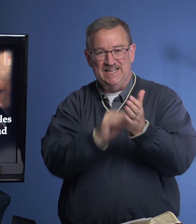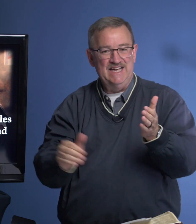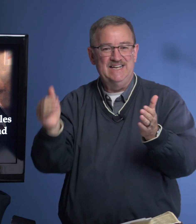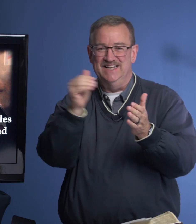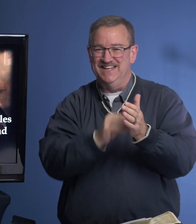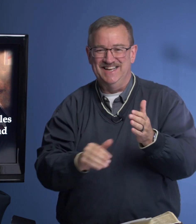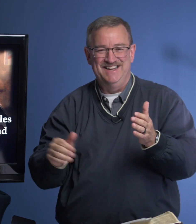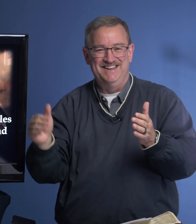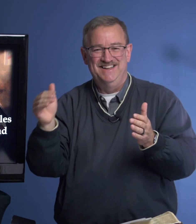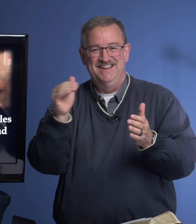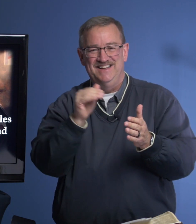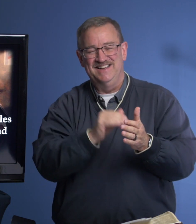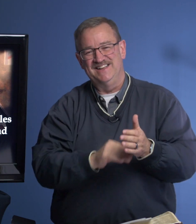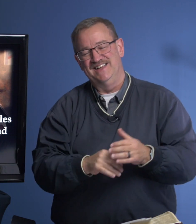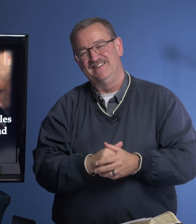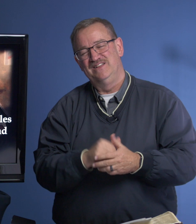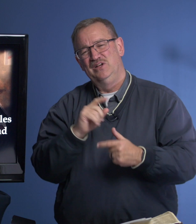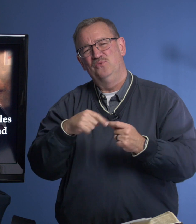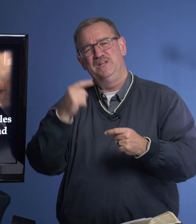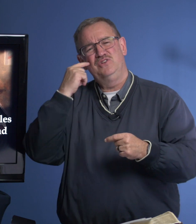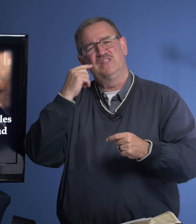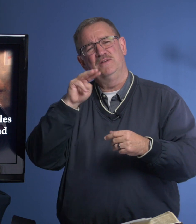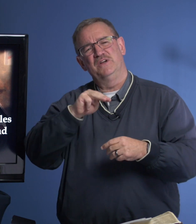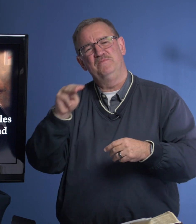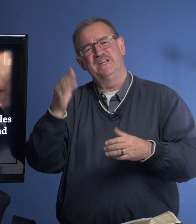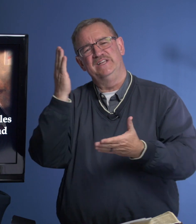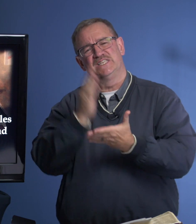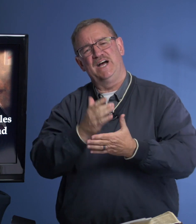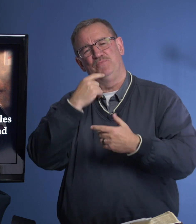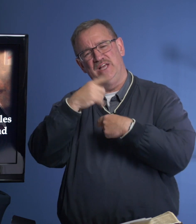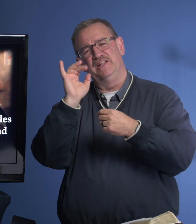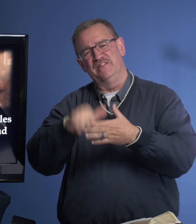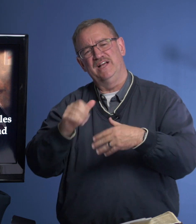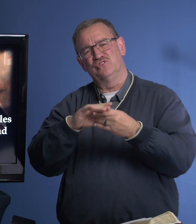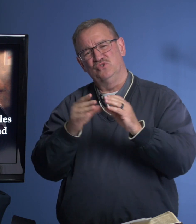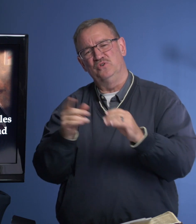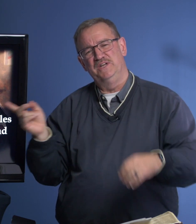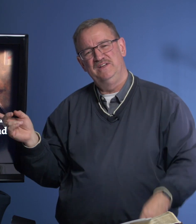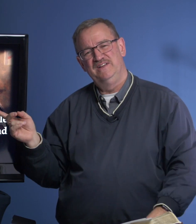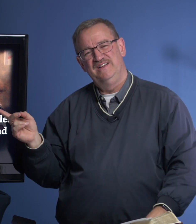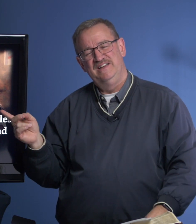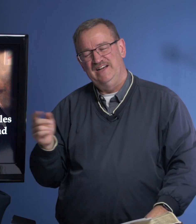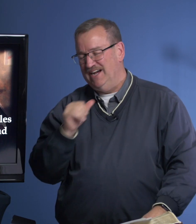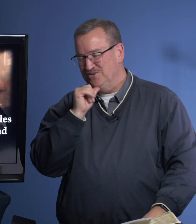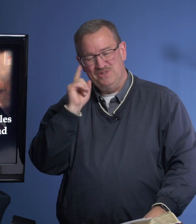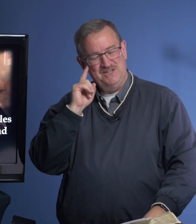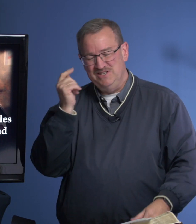again and again and again. When do you think Mary Magdalene stopped telling that story? I don't think she